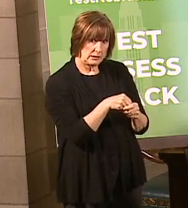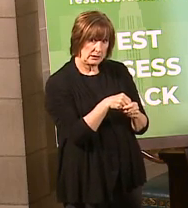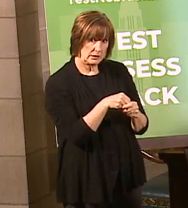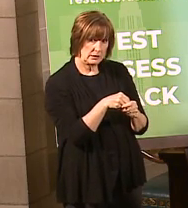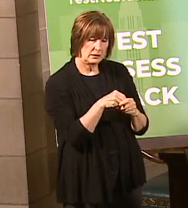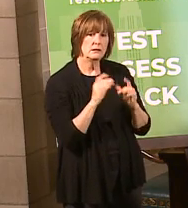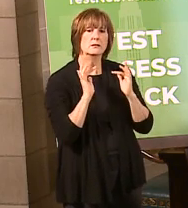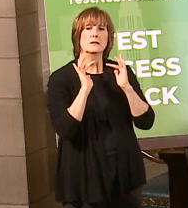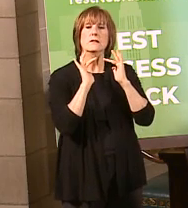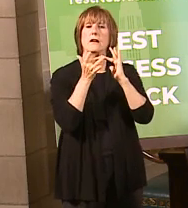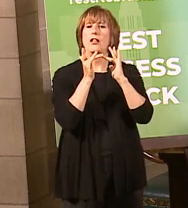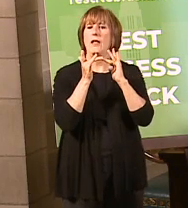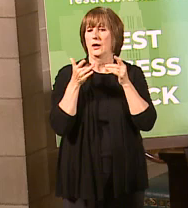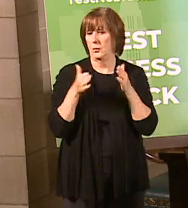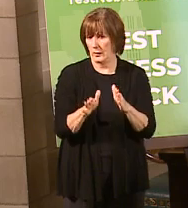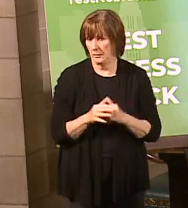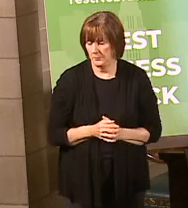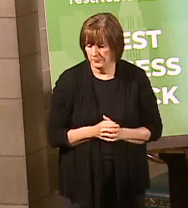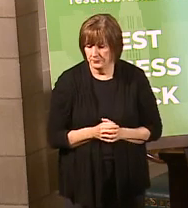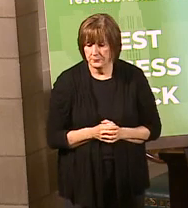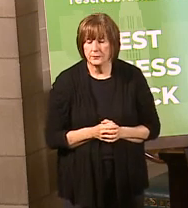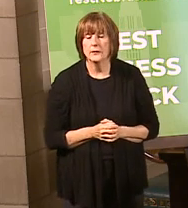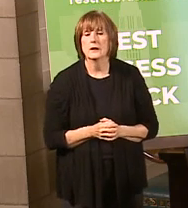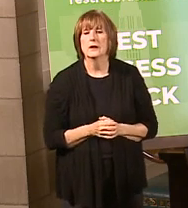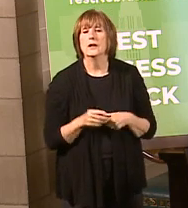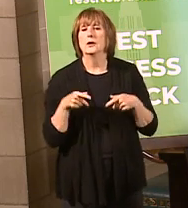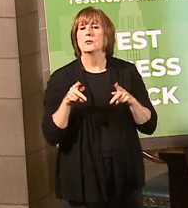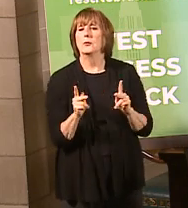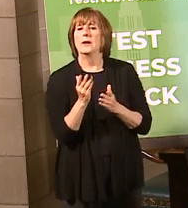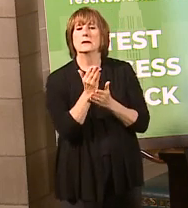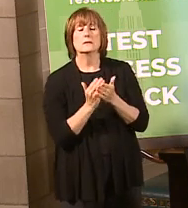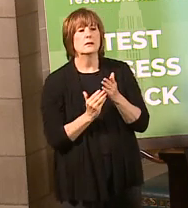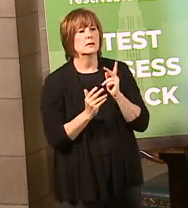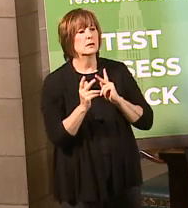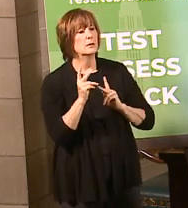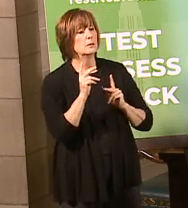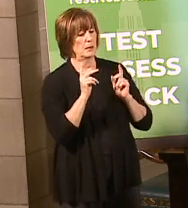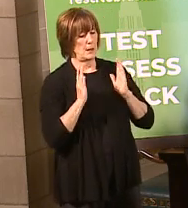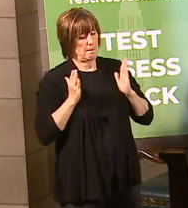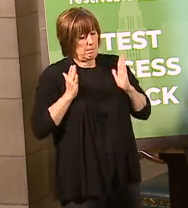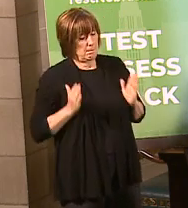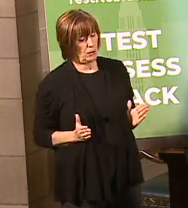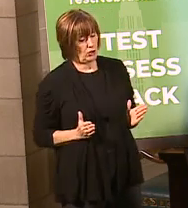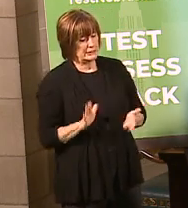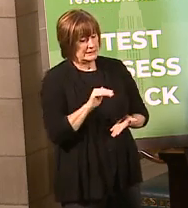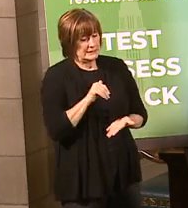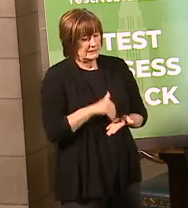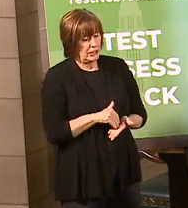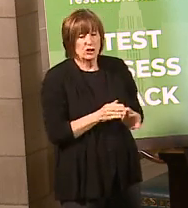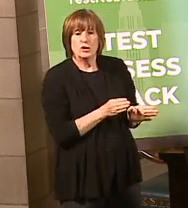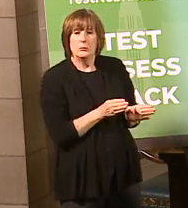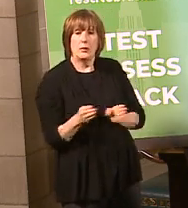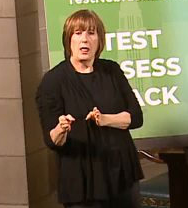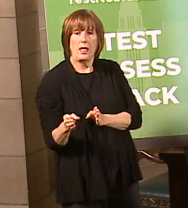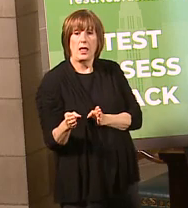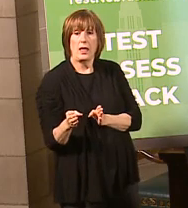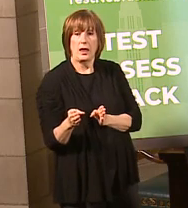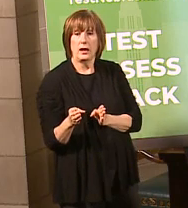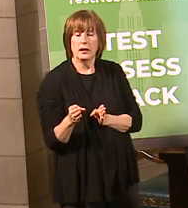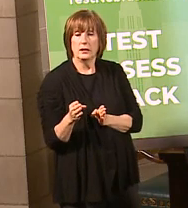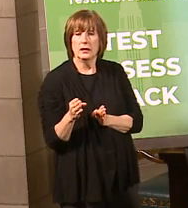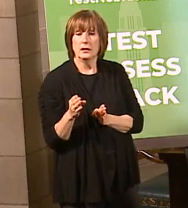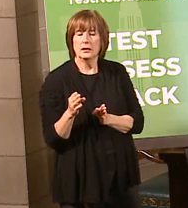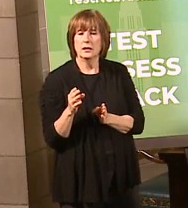methods. And it allows then some of the person-centered planning that our service coordinators at the state level are